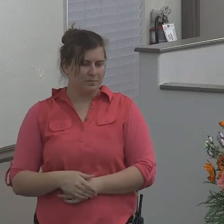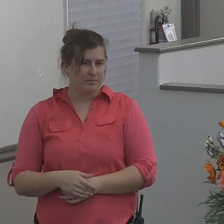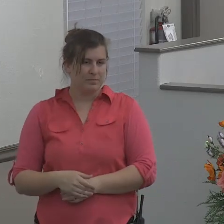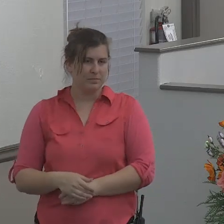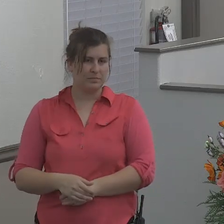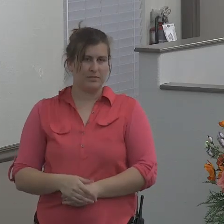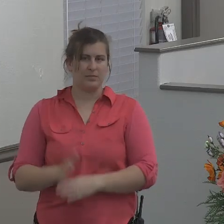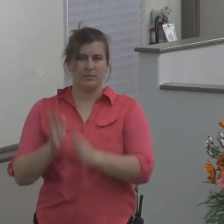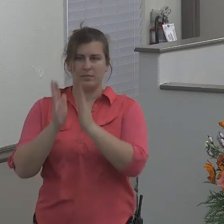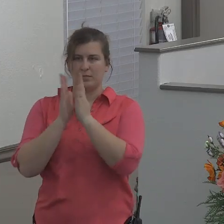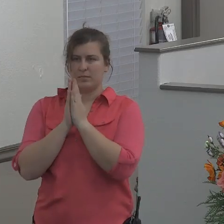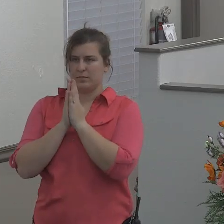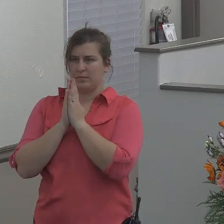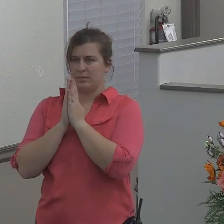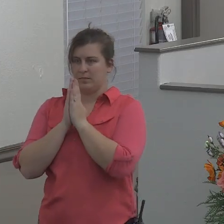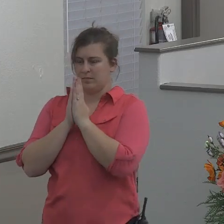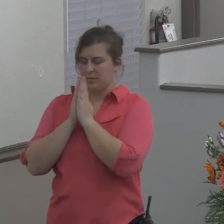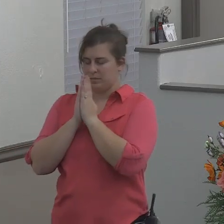let's bow our heads tonight